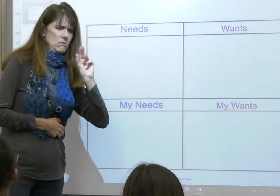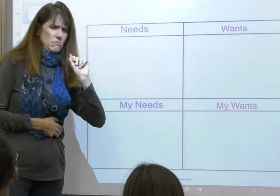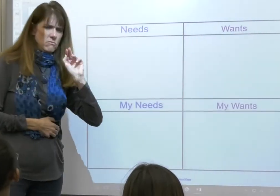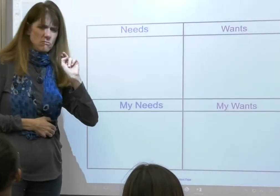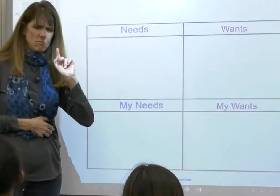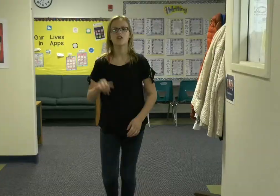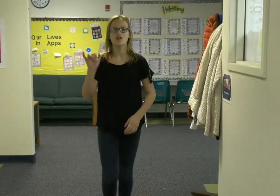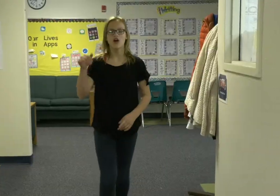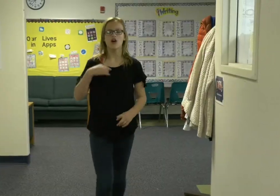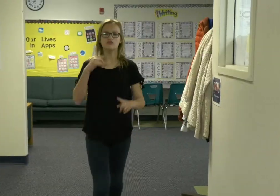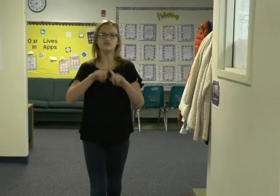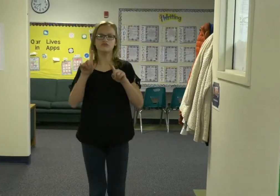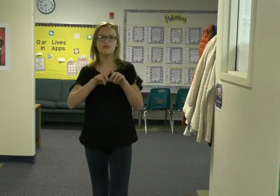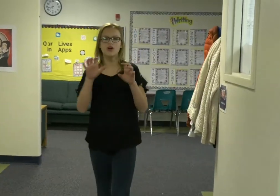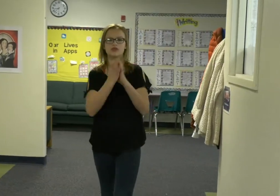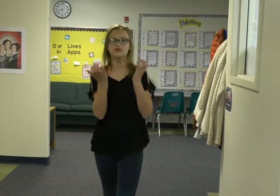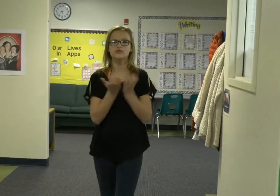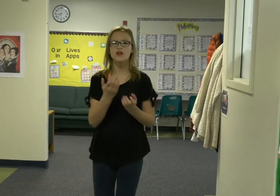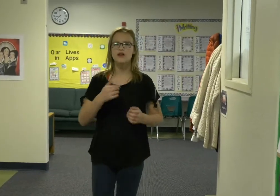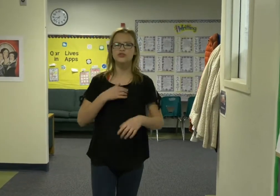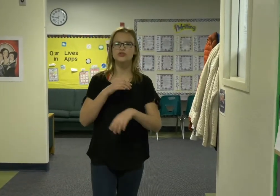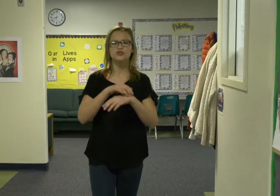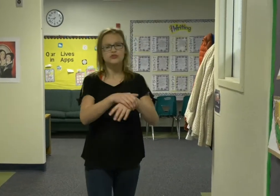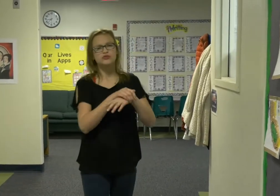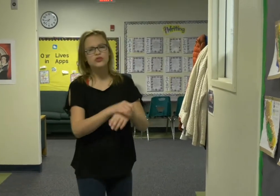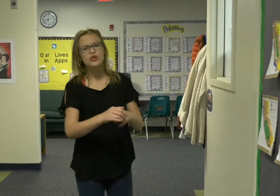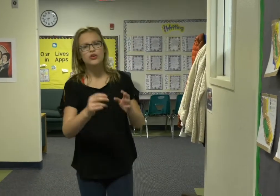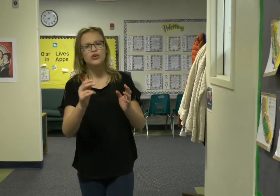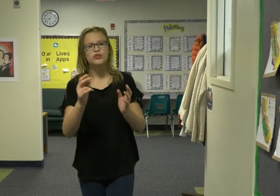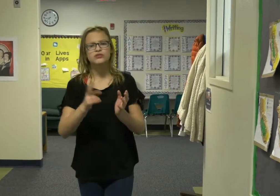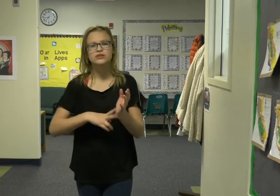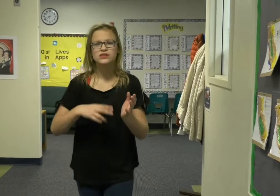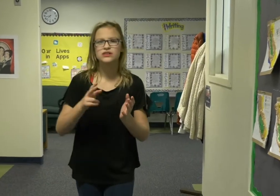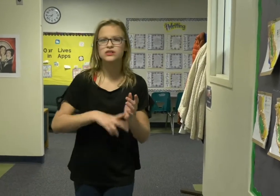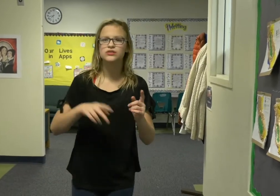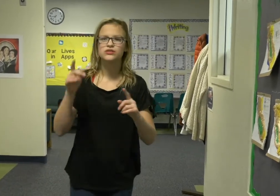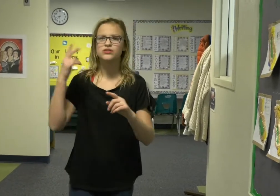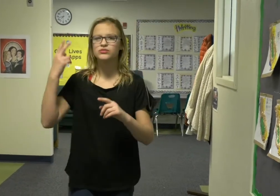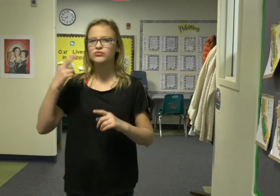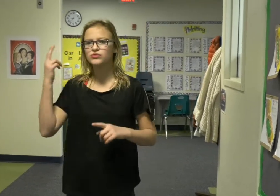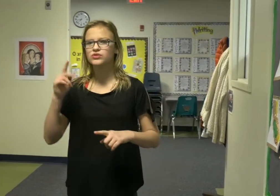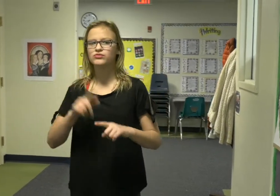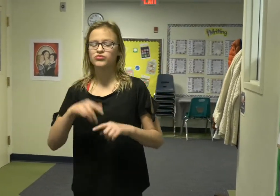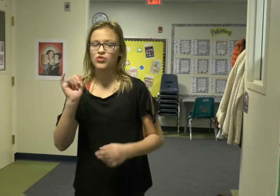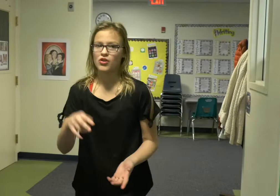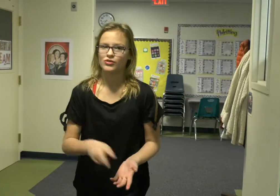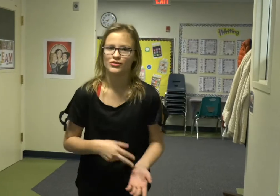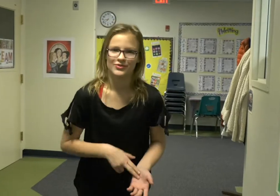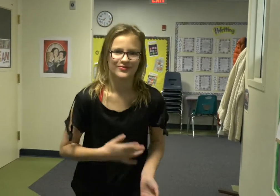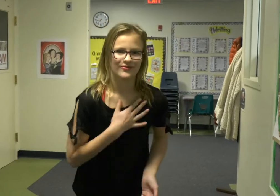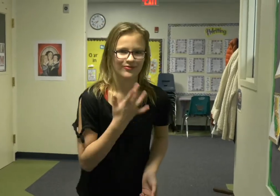We have several different classes. There's English, reading, history. Reading is my favorite.